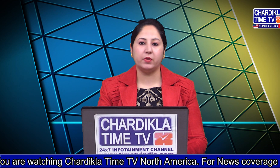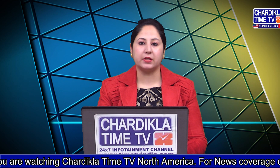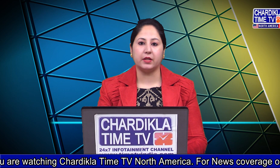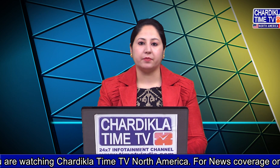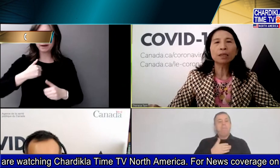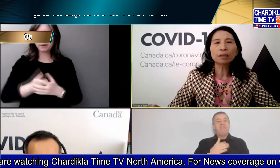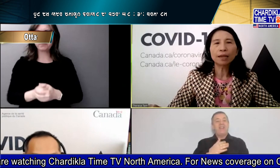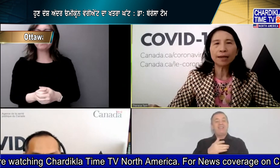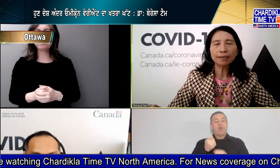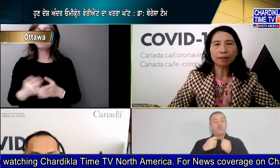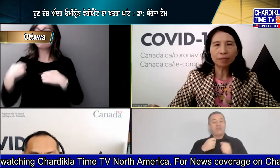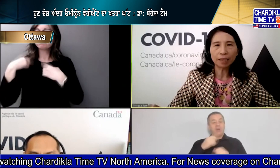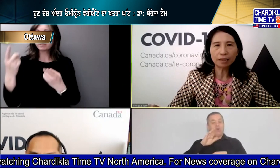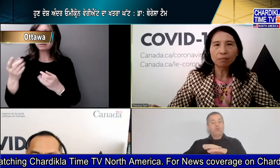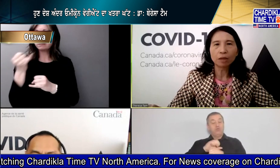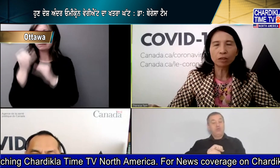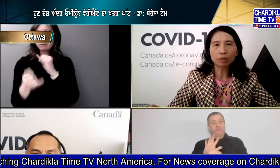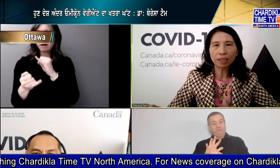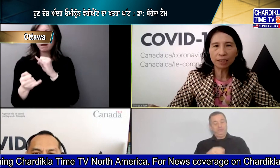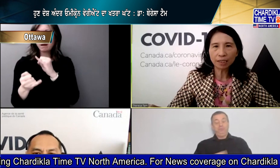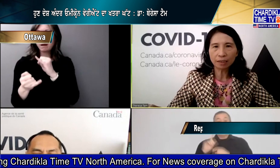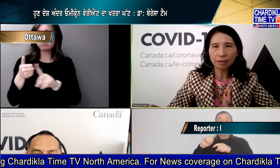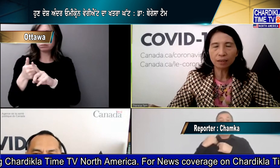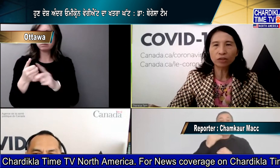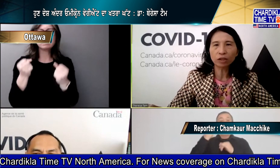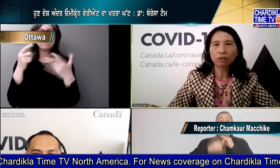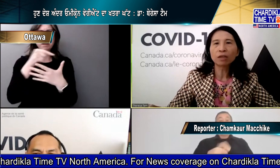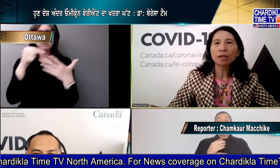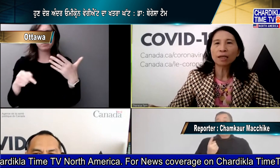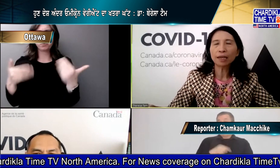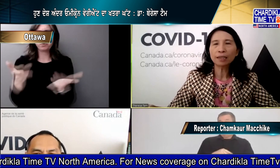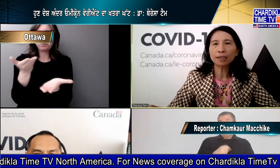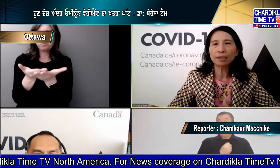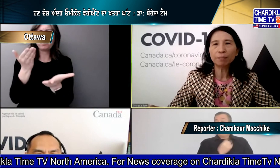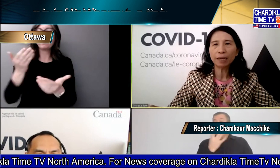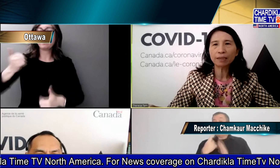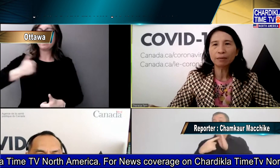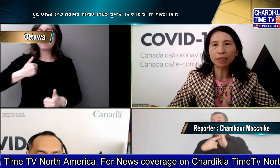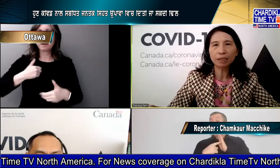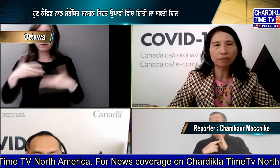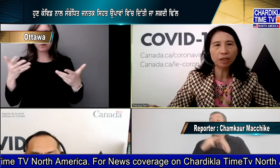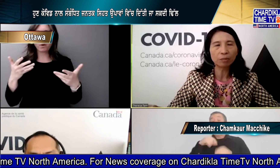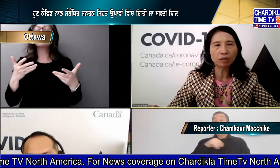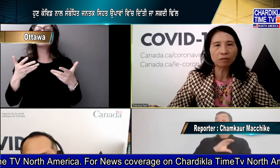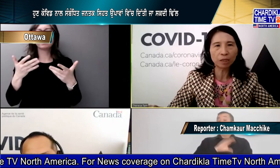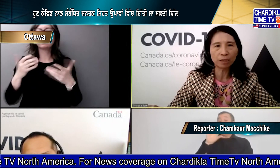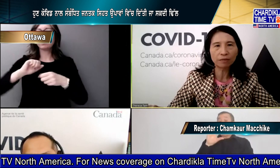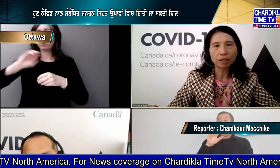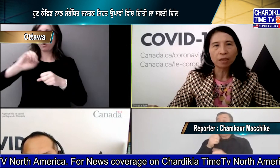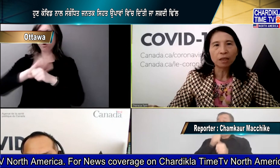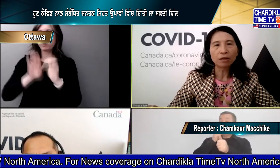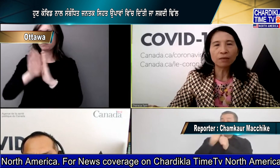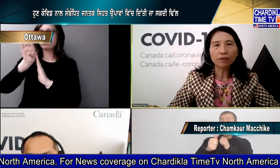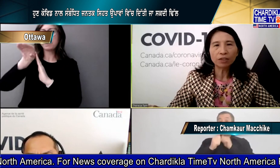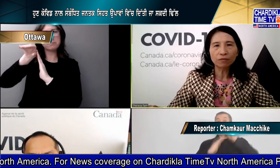since the last update multiple indicators show that canada is past the peak of the omicron wave